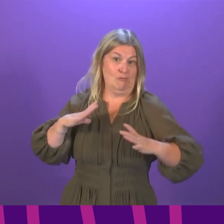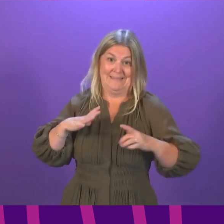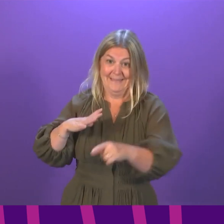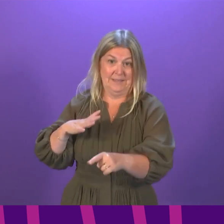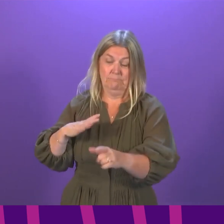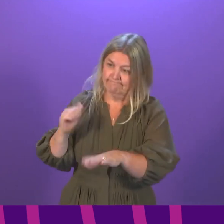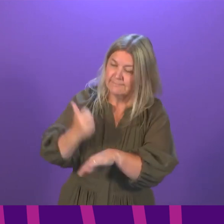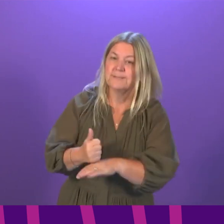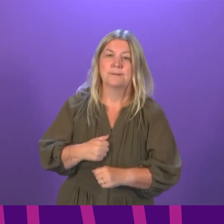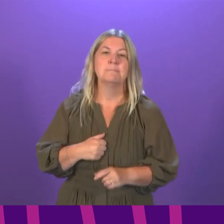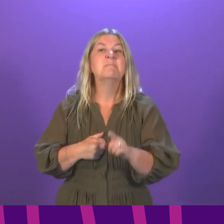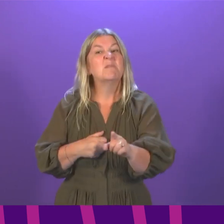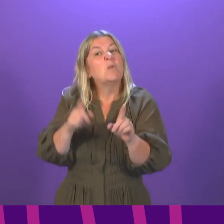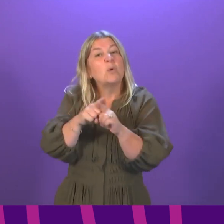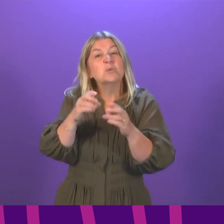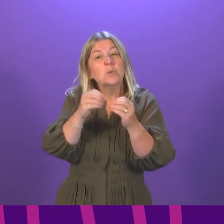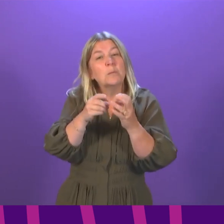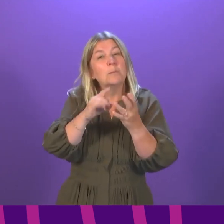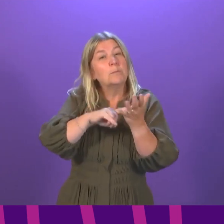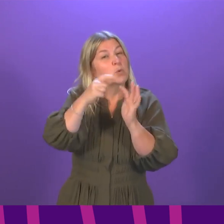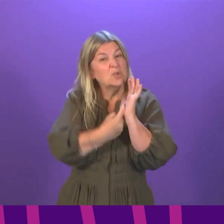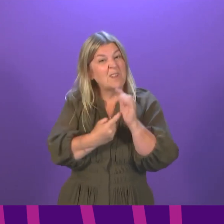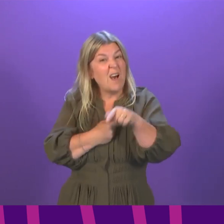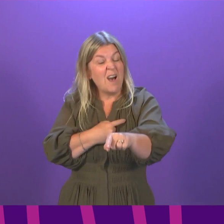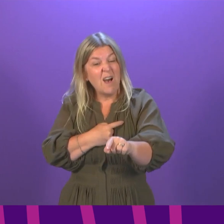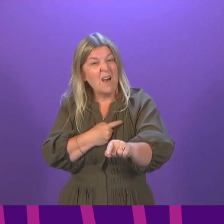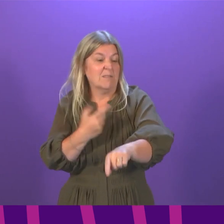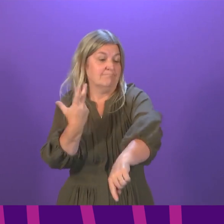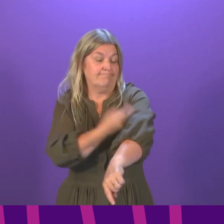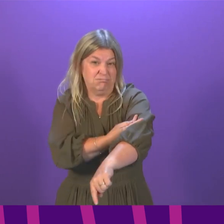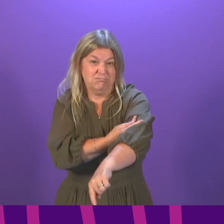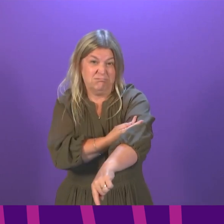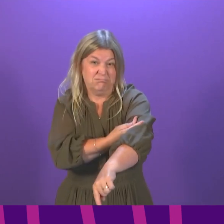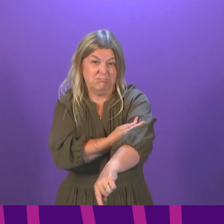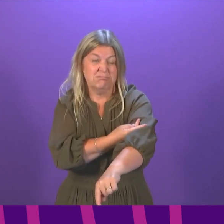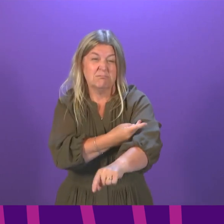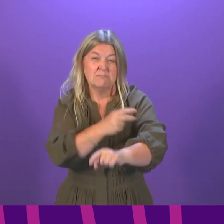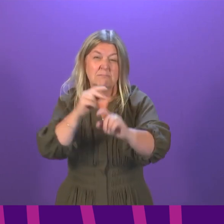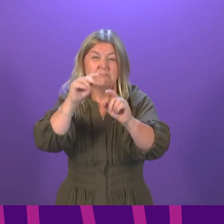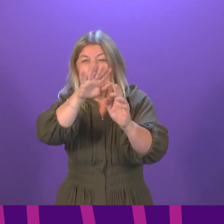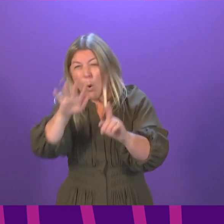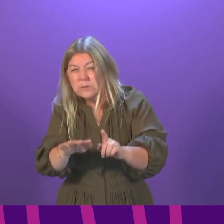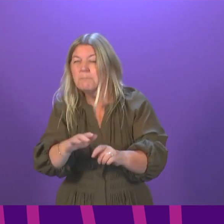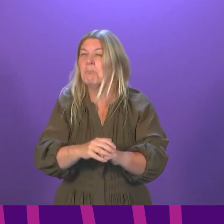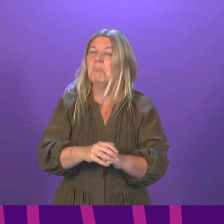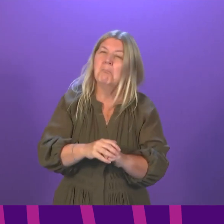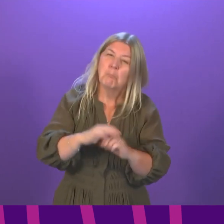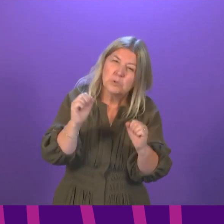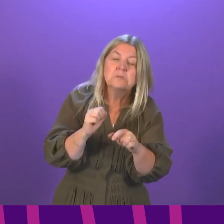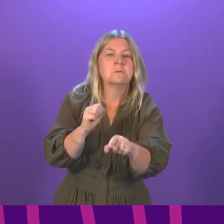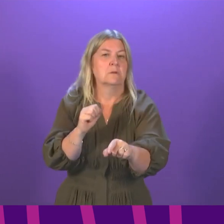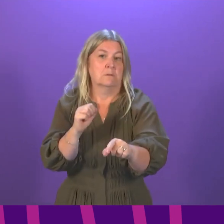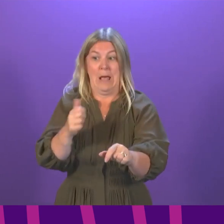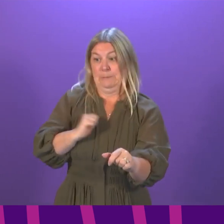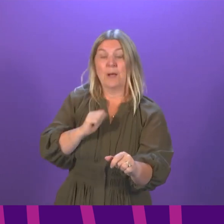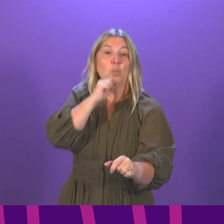await the final position on booster vaccinations. My expectation is that there will be some form of booster programme. We are just assuming